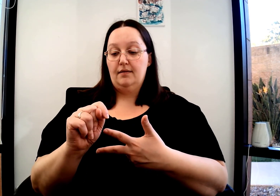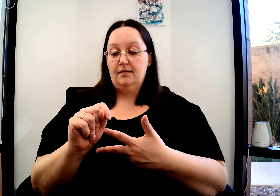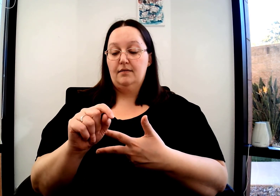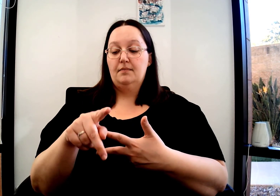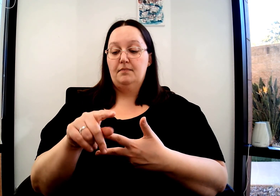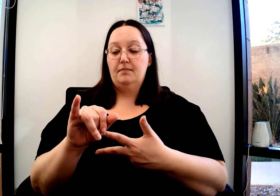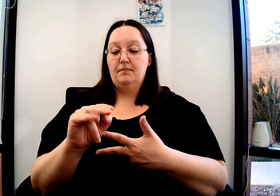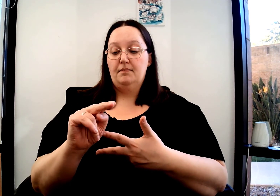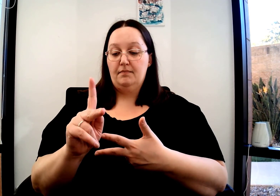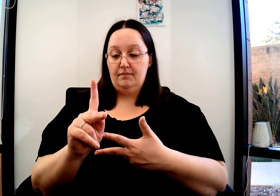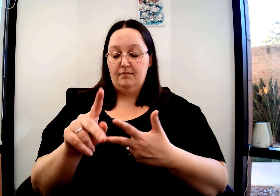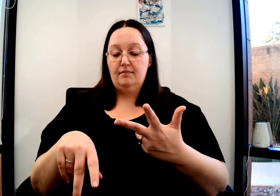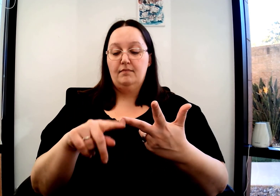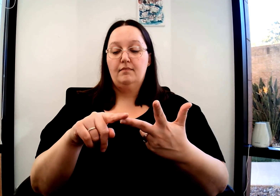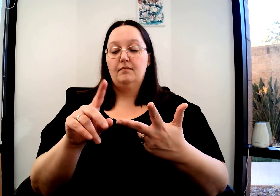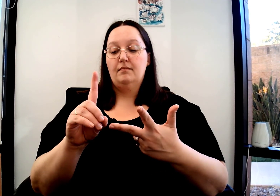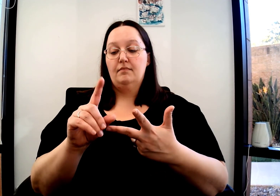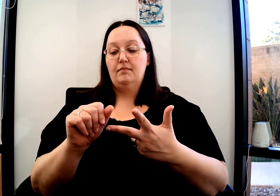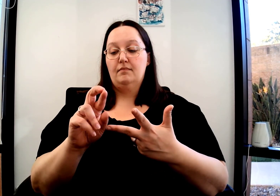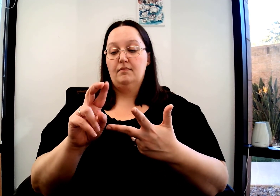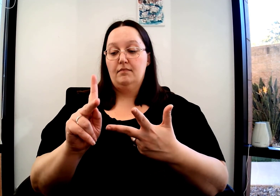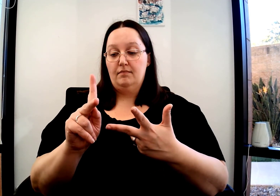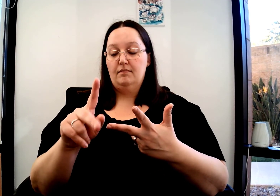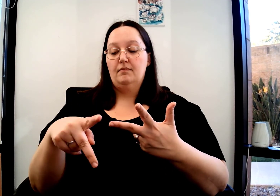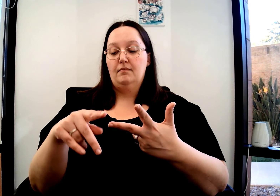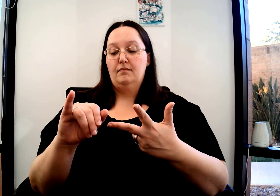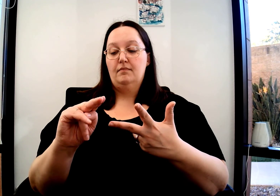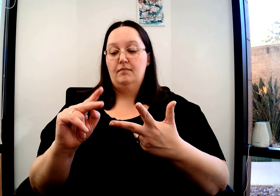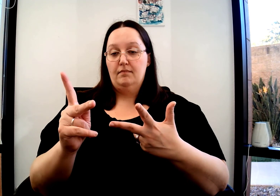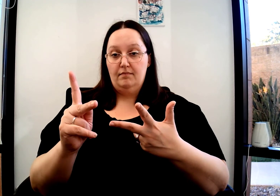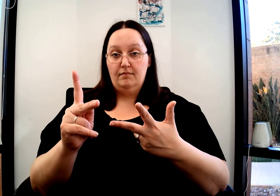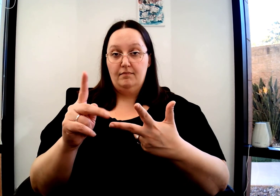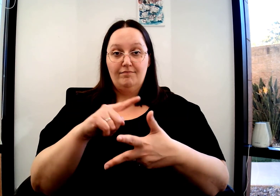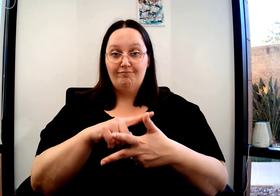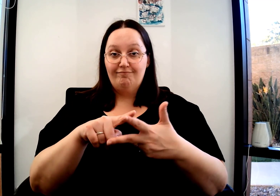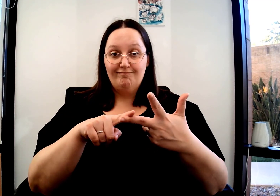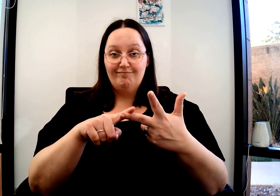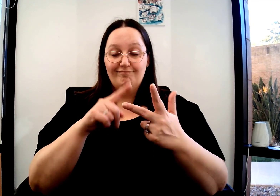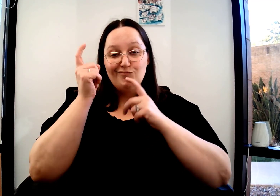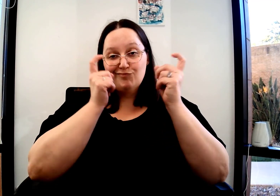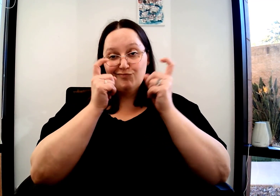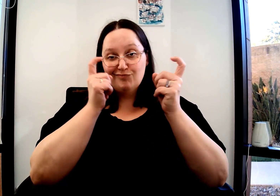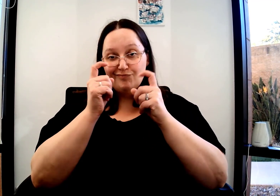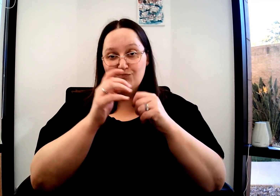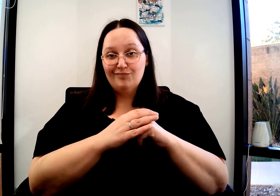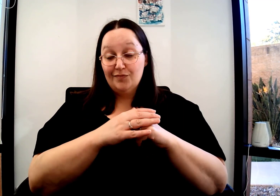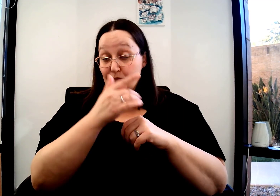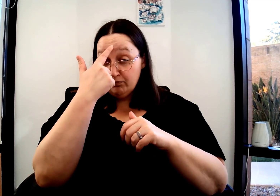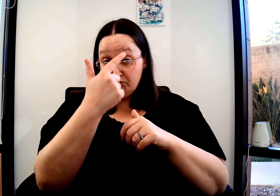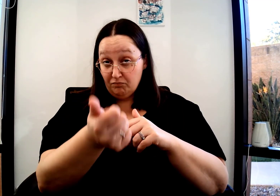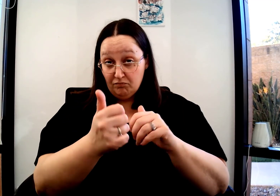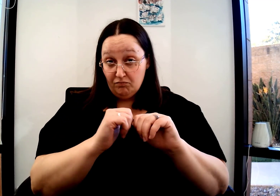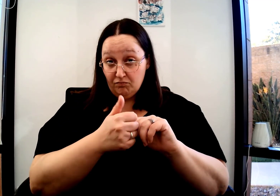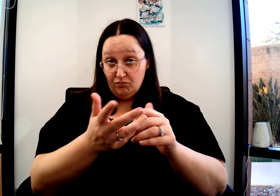again, versus light pink, versus dark pink. You can do this with your different colors.